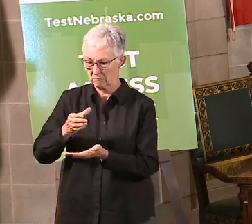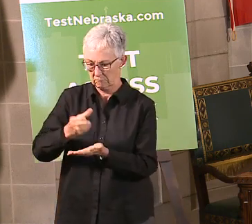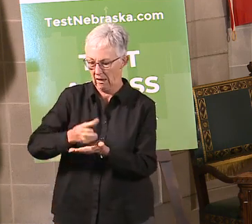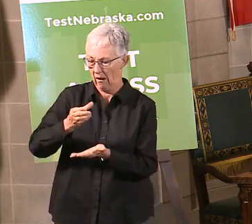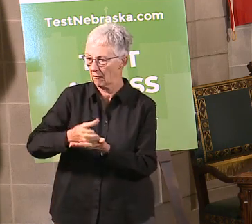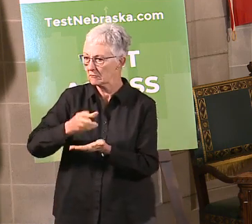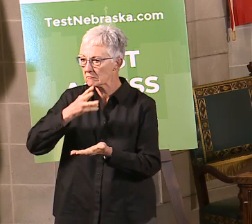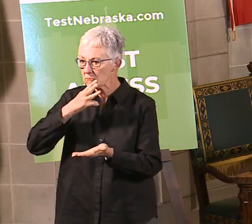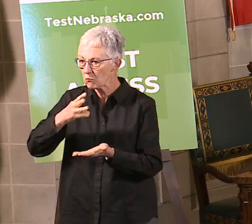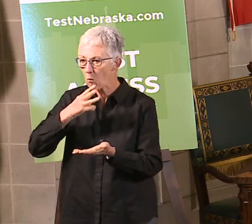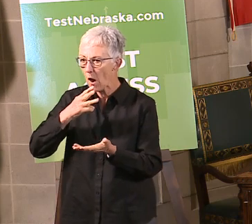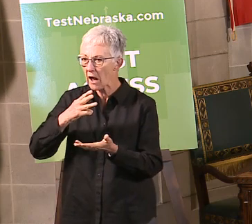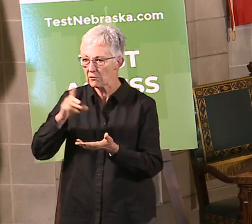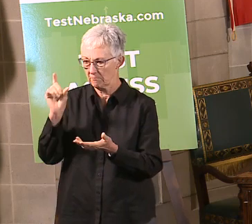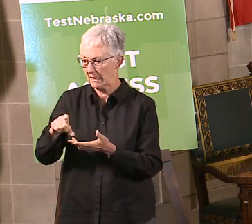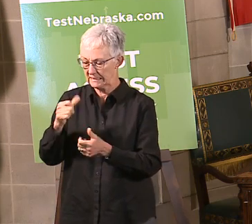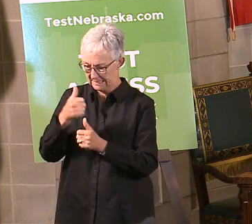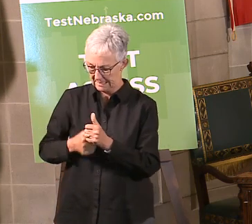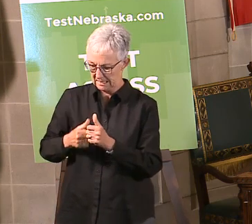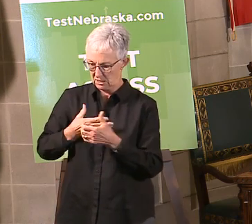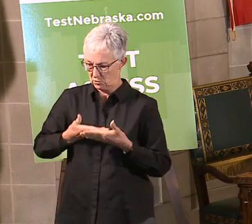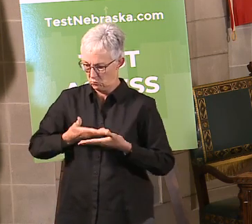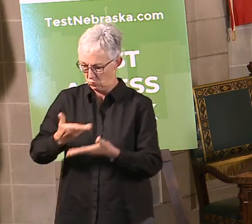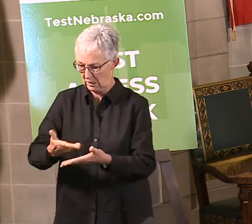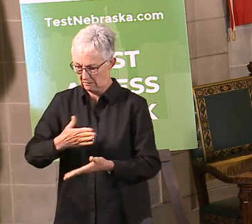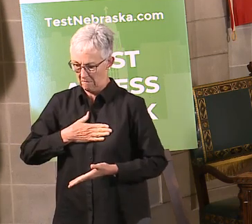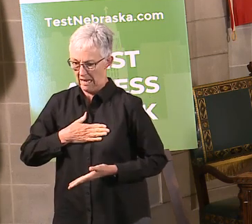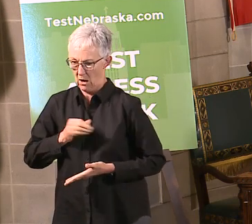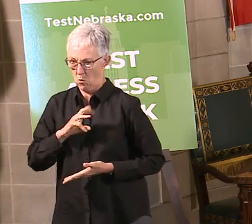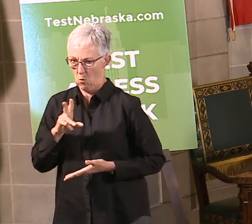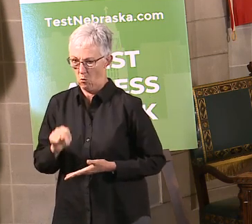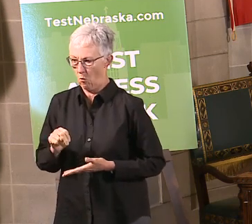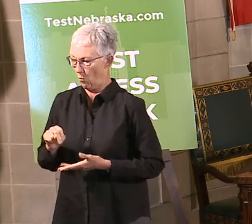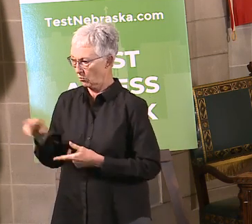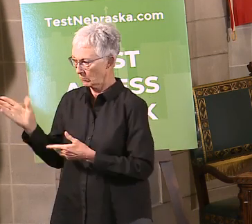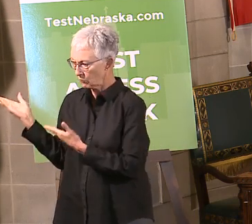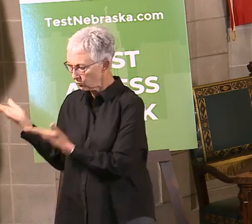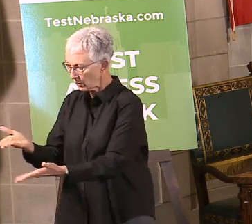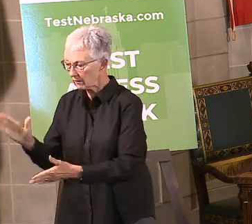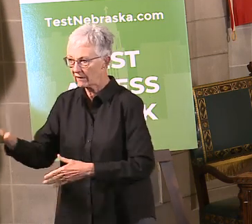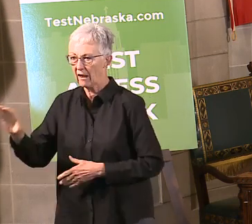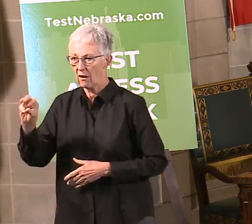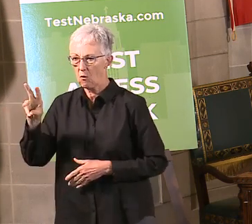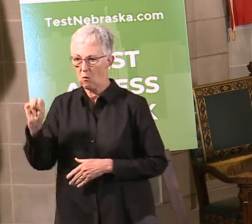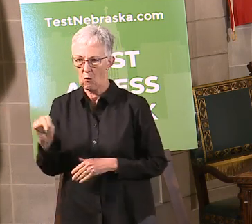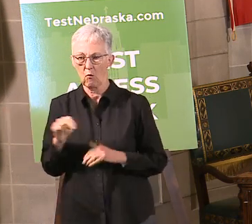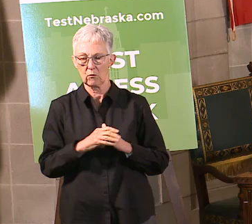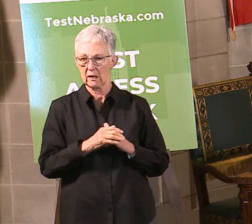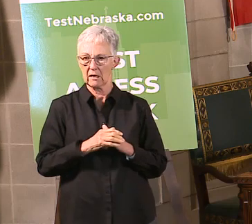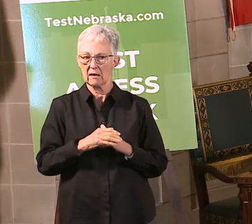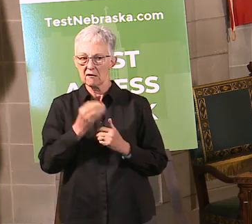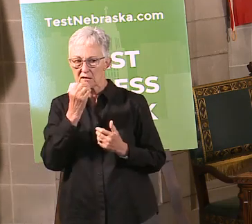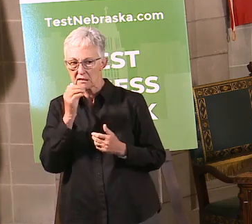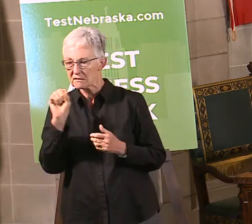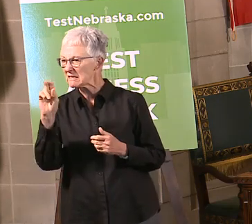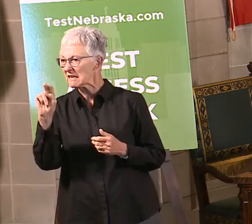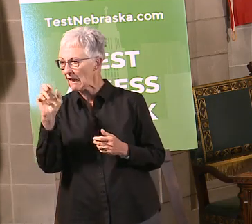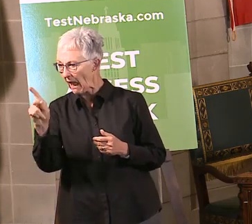are all parts of the learning process that we can use for other sports and other activities. I think constantly as we go through